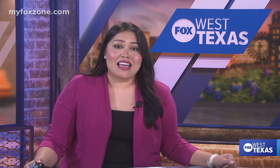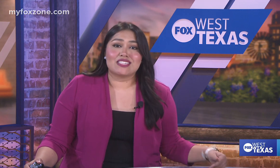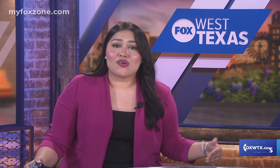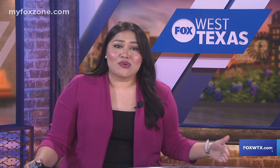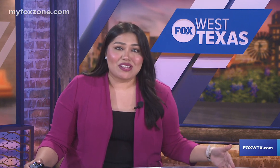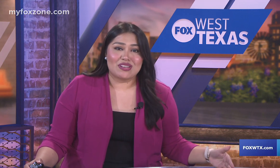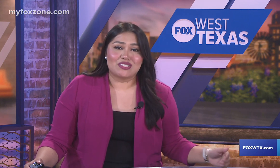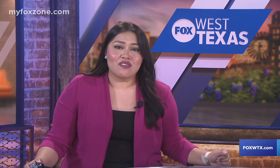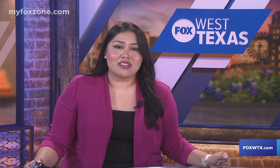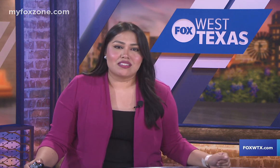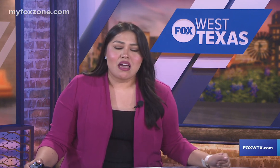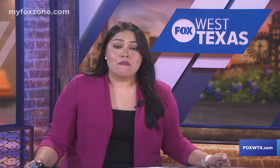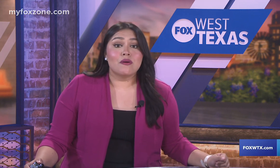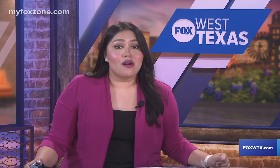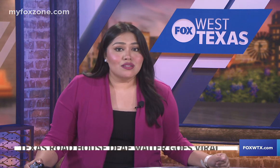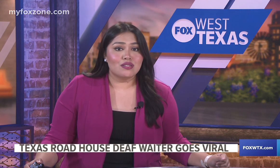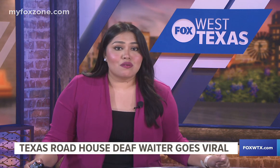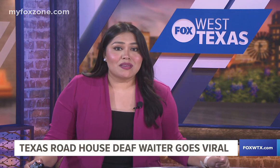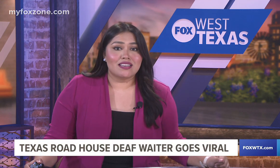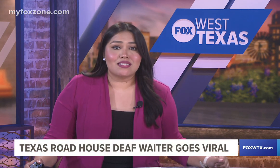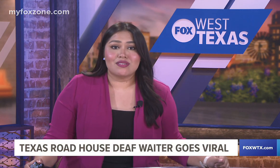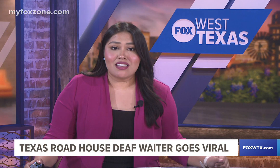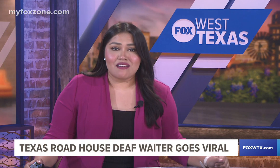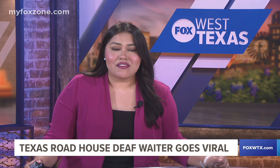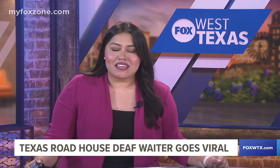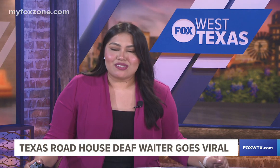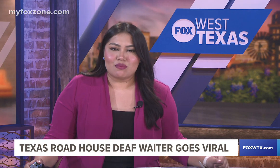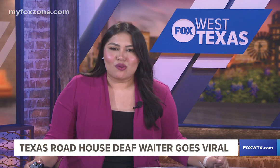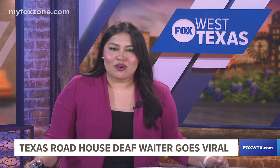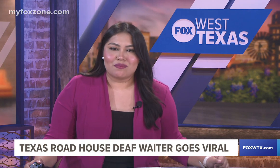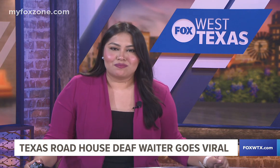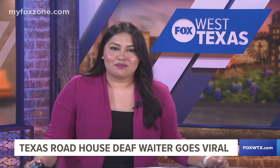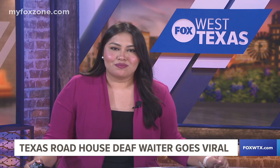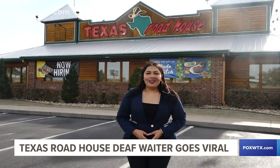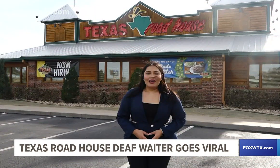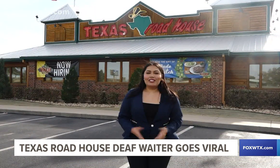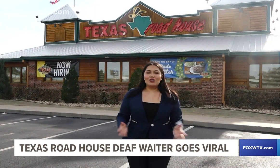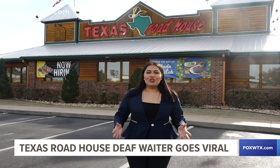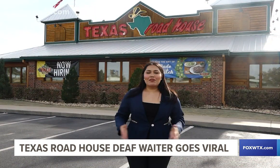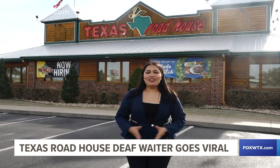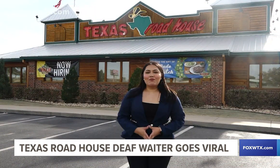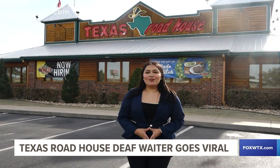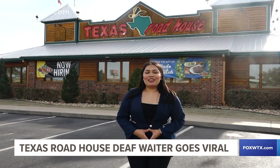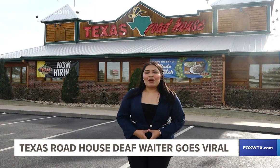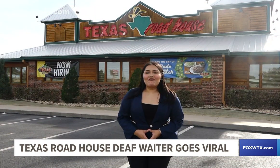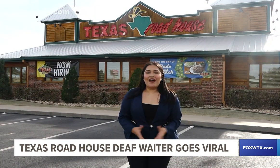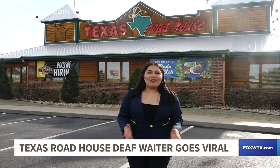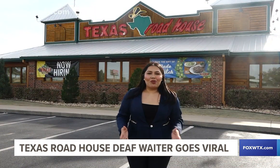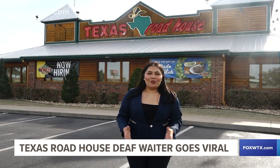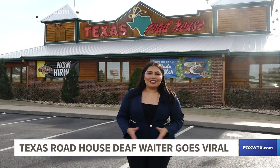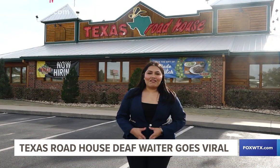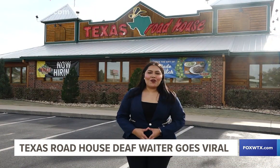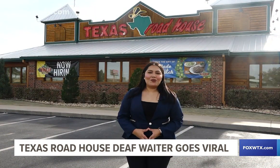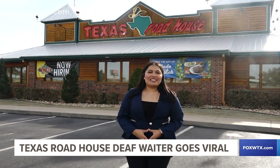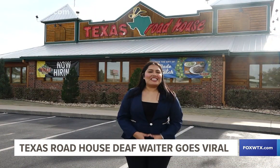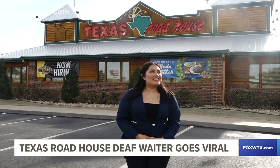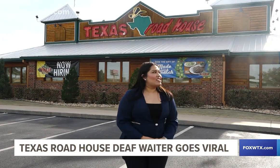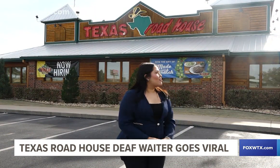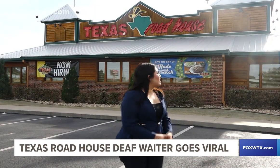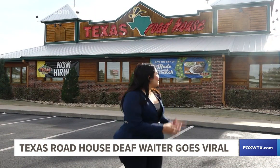extraordinary service, but also because they're deaf. Here's more. A social media post that went viral was a photo taken here in this